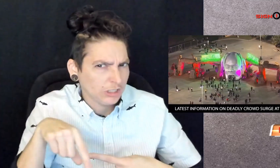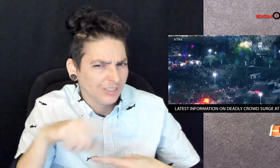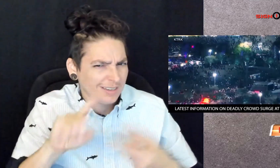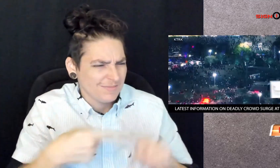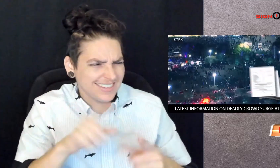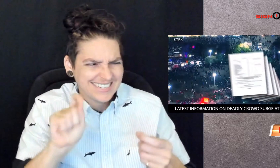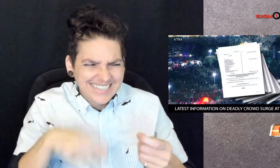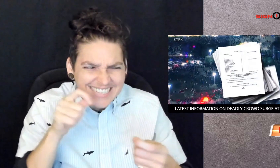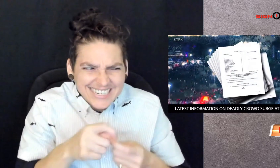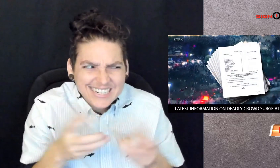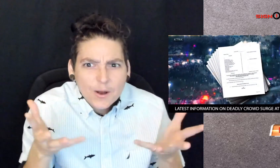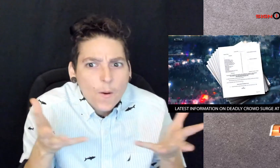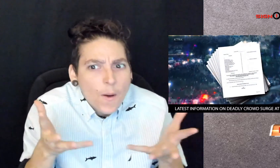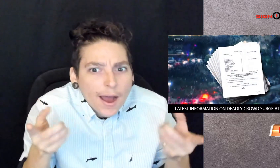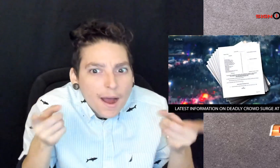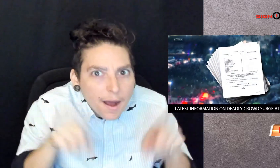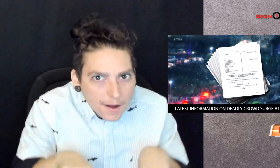what was happening in the crowd.